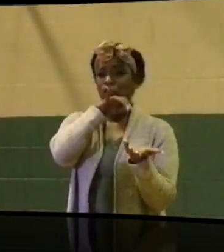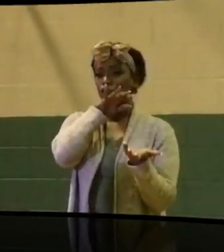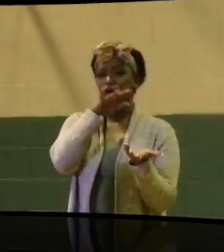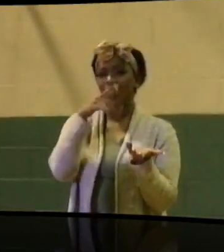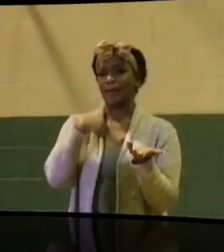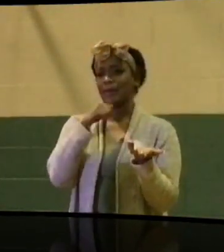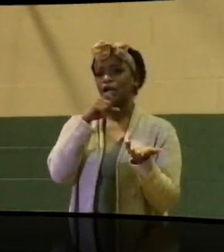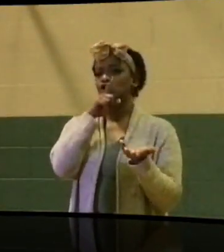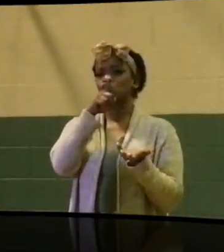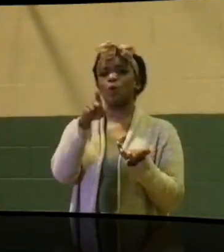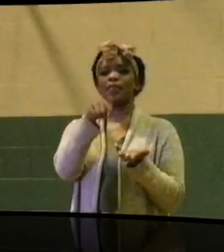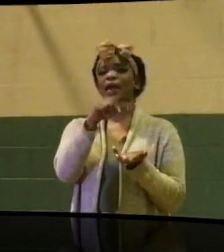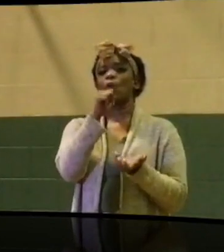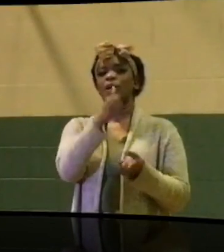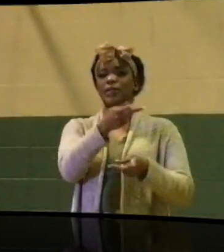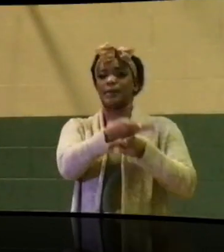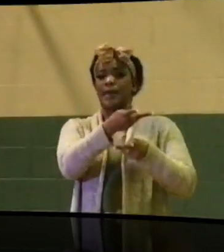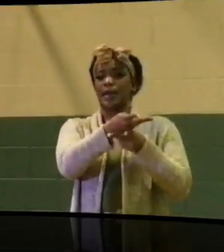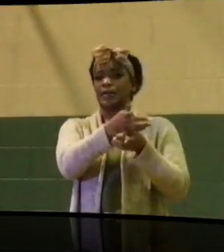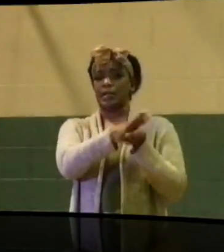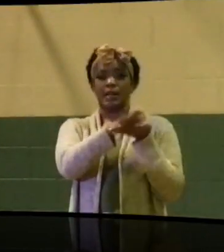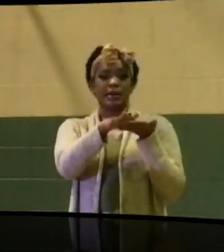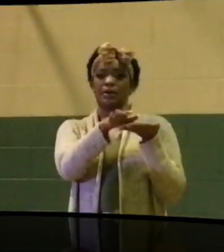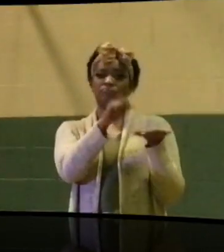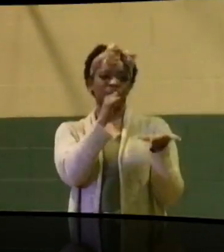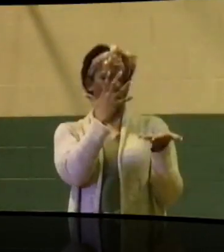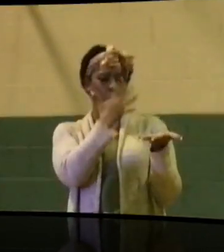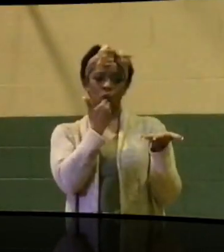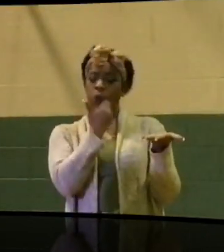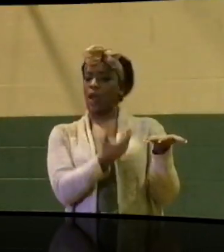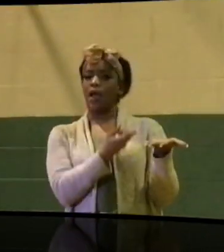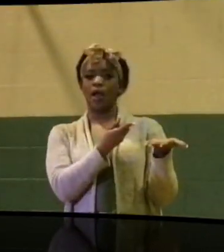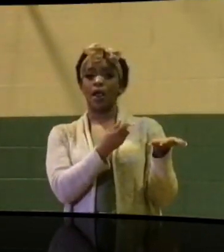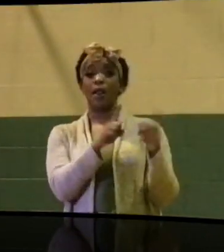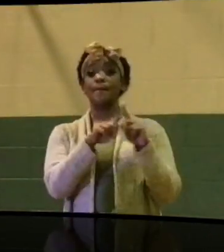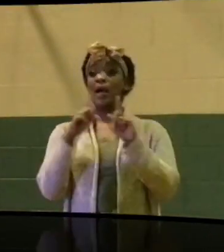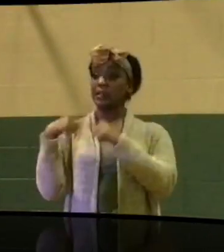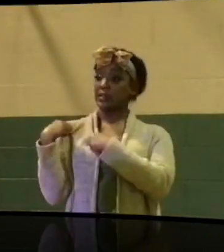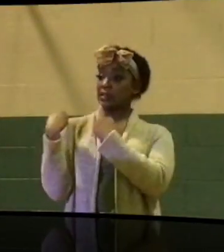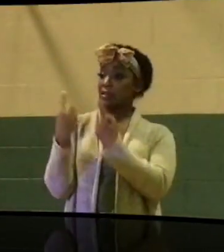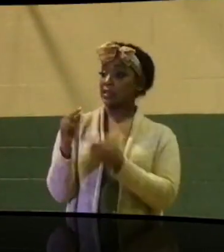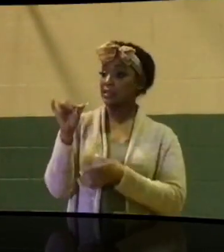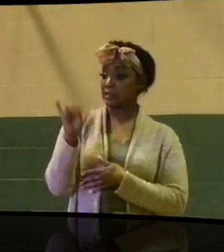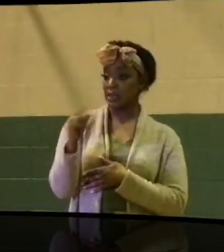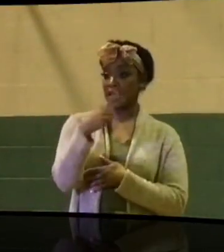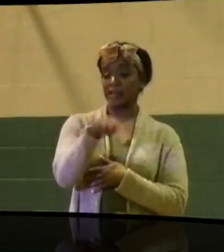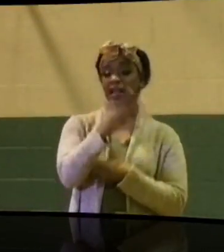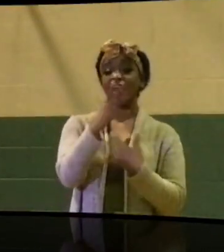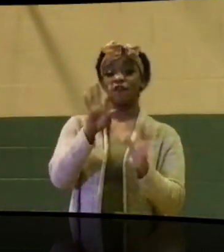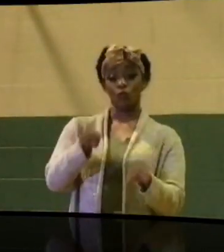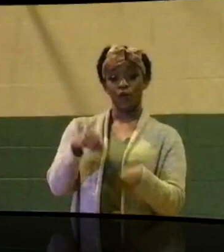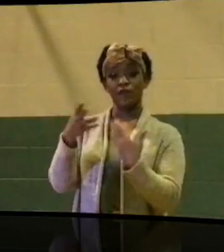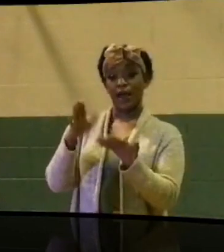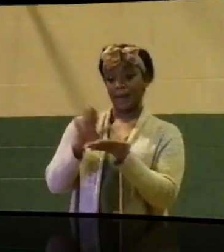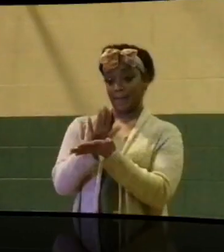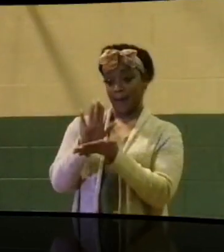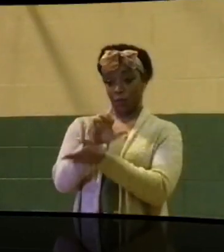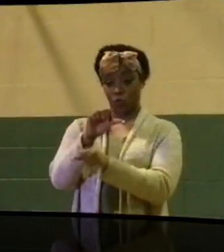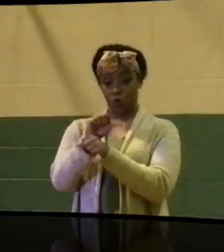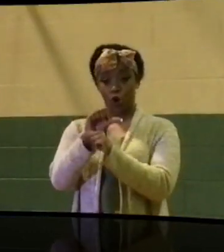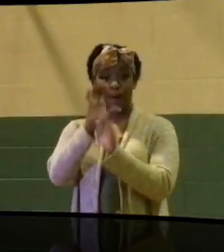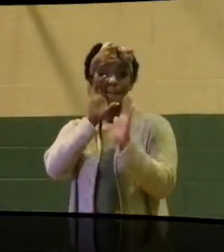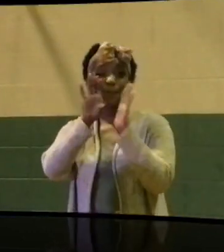maintained, and it didn't look well. But since then, they have provided paperwork, pictures,